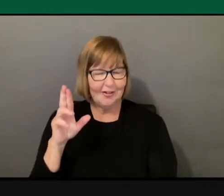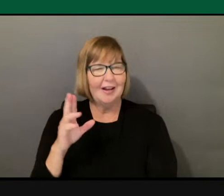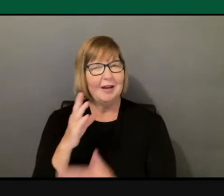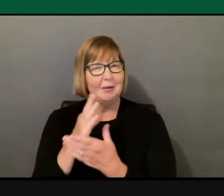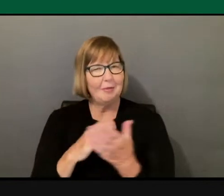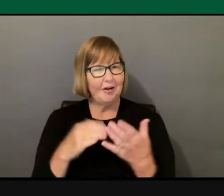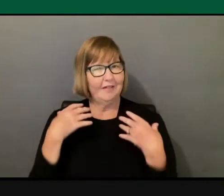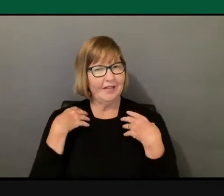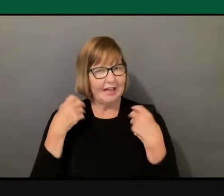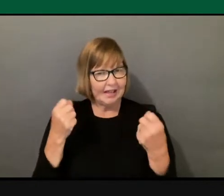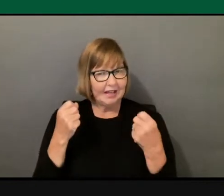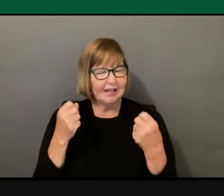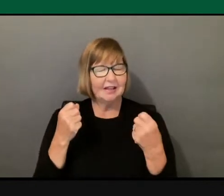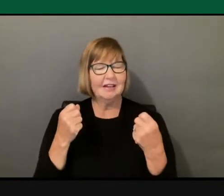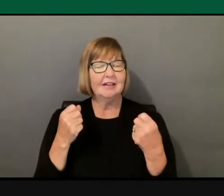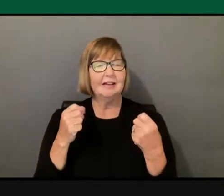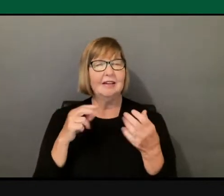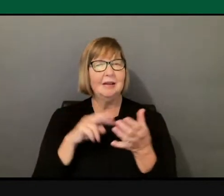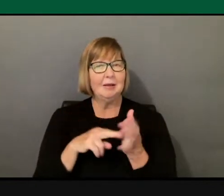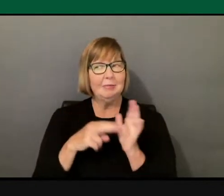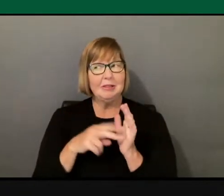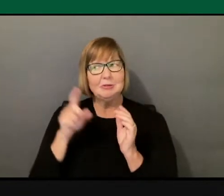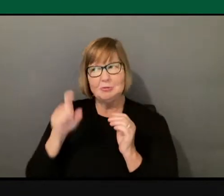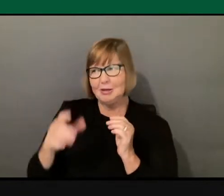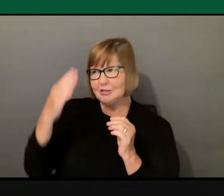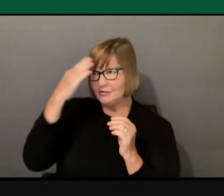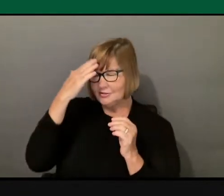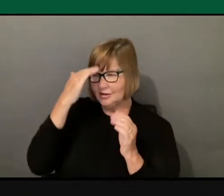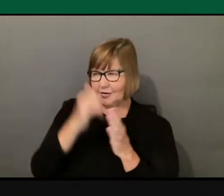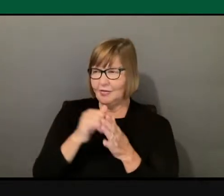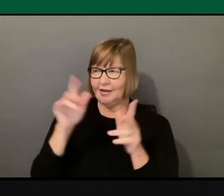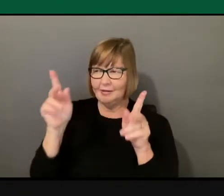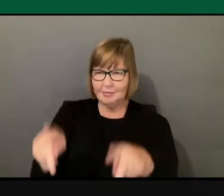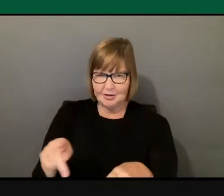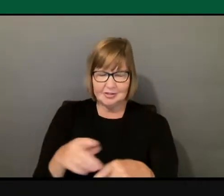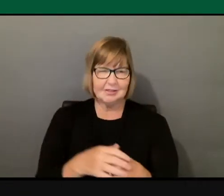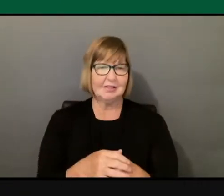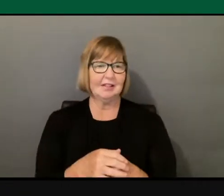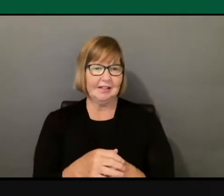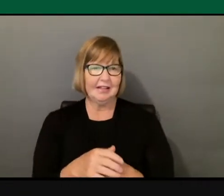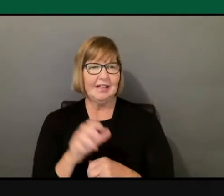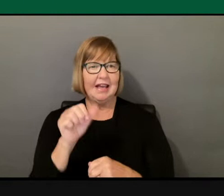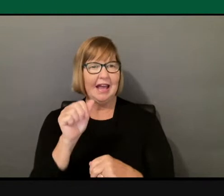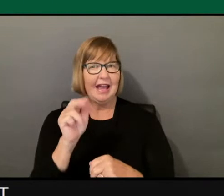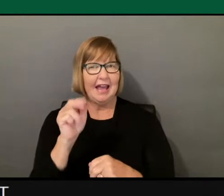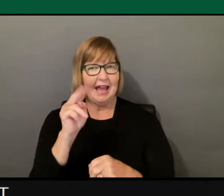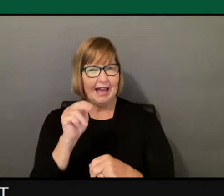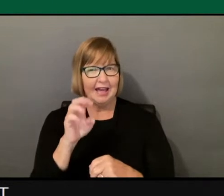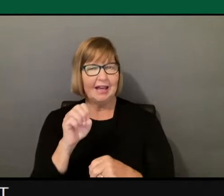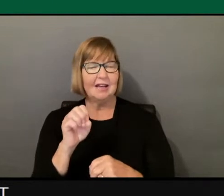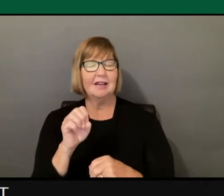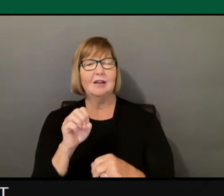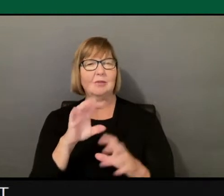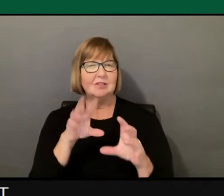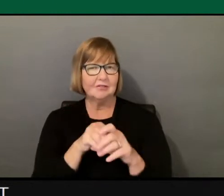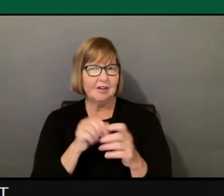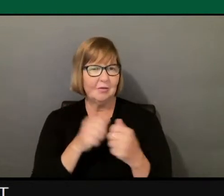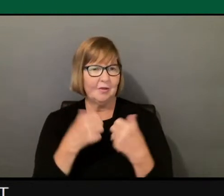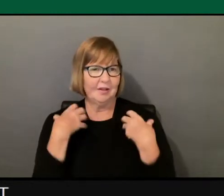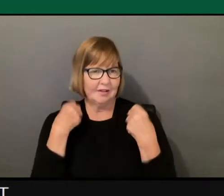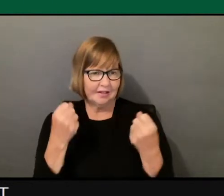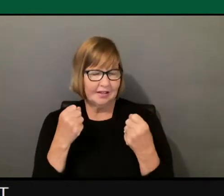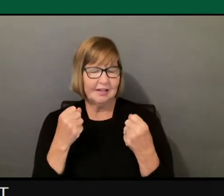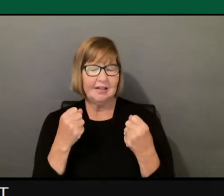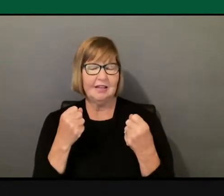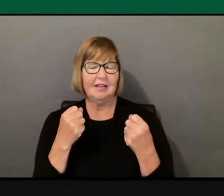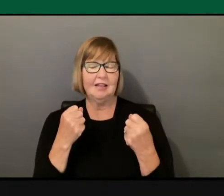people. And so I'm going to give an example that Ann was a part of in terms of the healing process for our community. After the